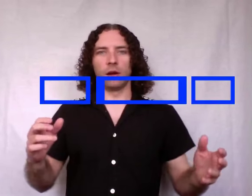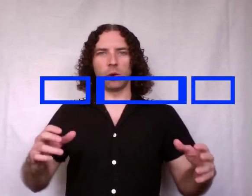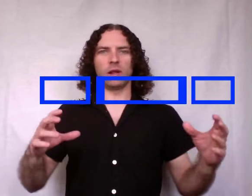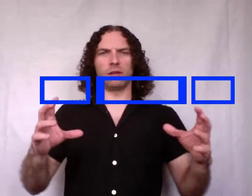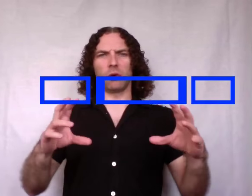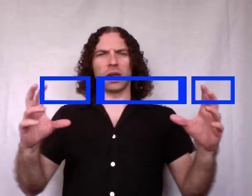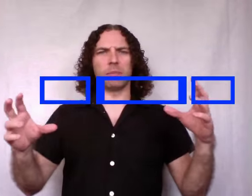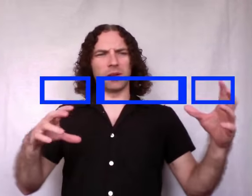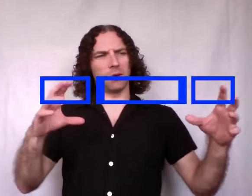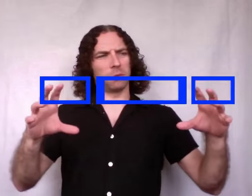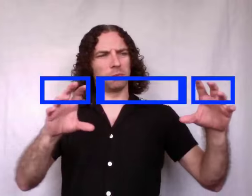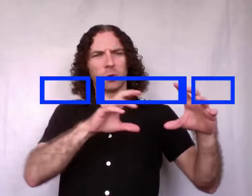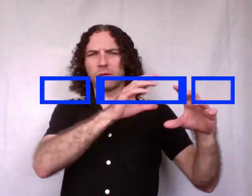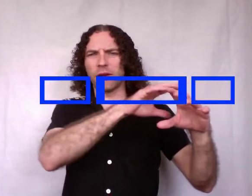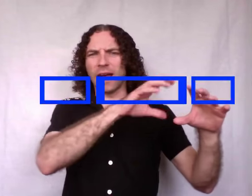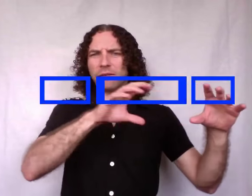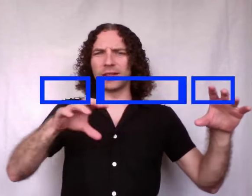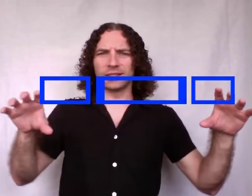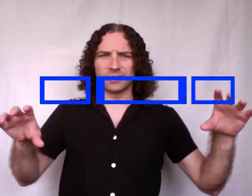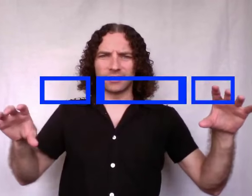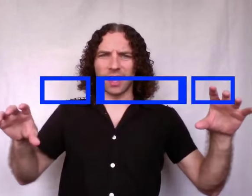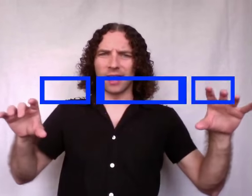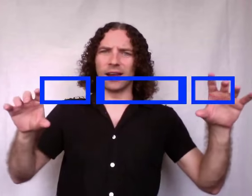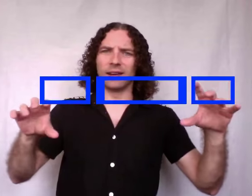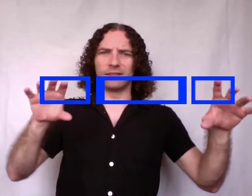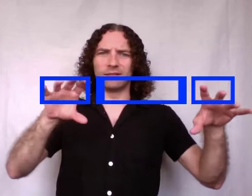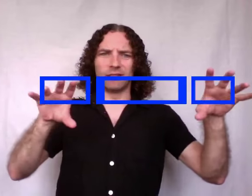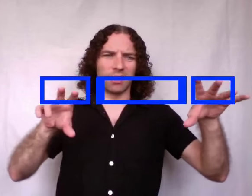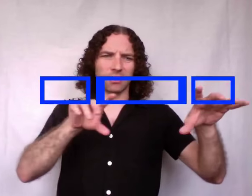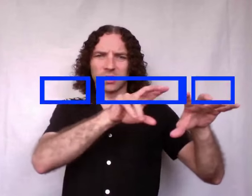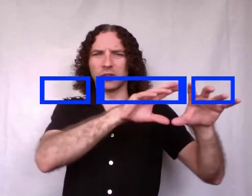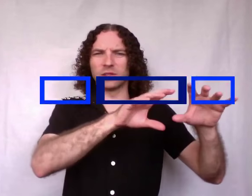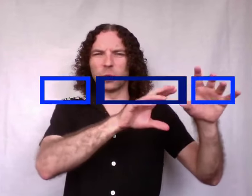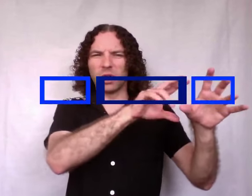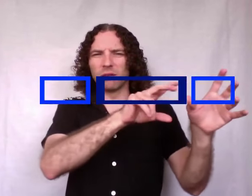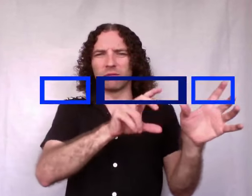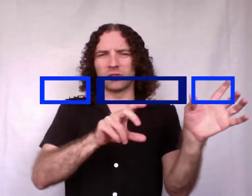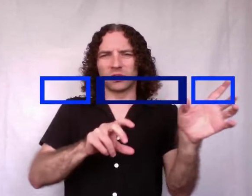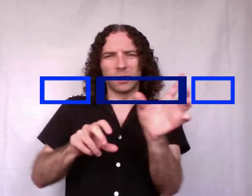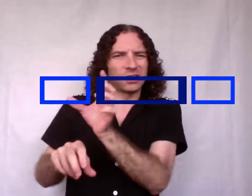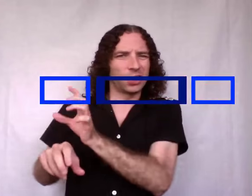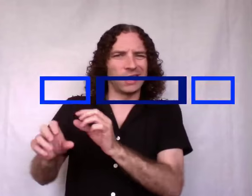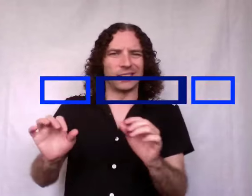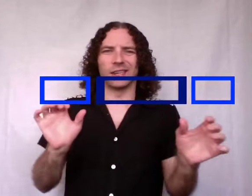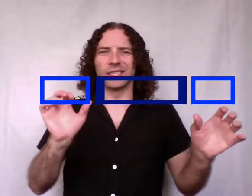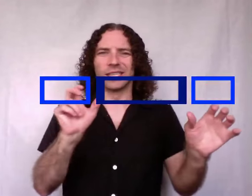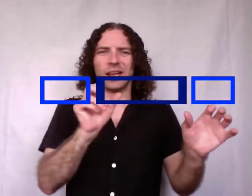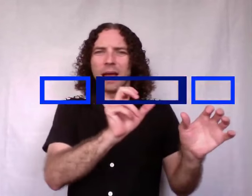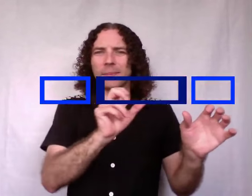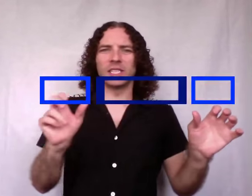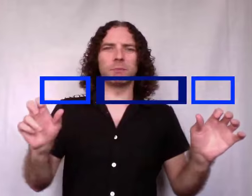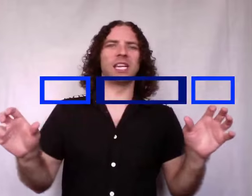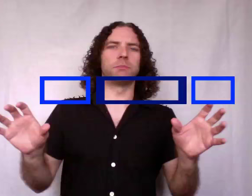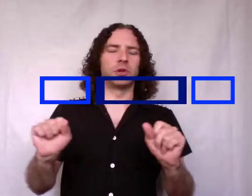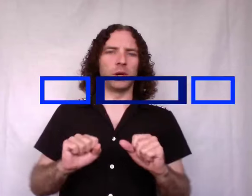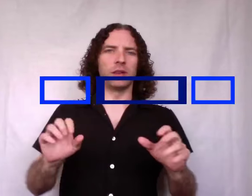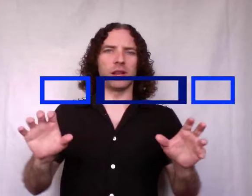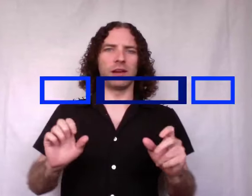Well, okay, but now what if half of these die? And now there's all this weird Swiss cheese, all this empty space between the live